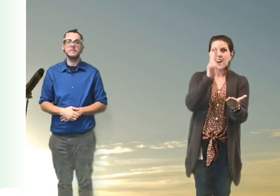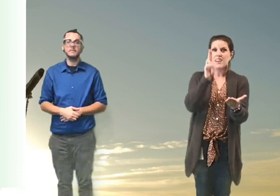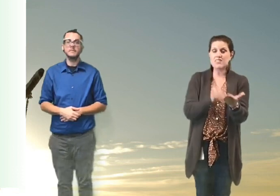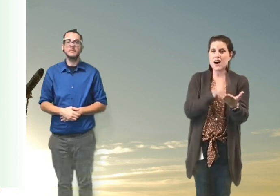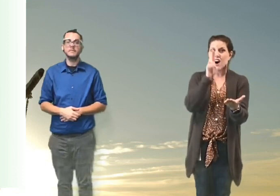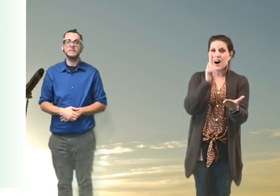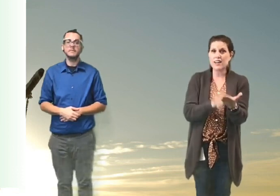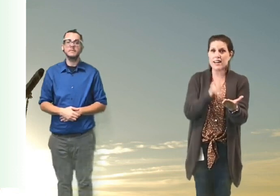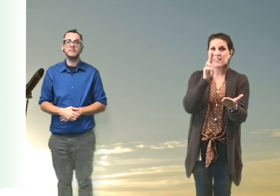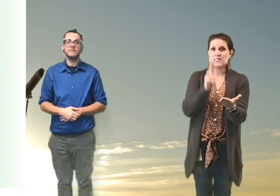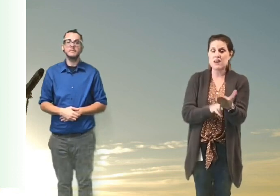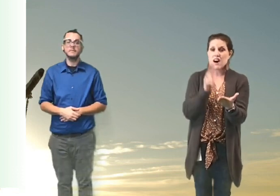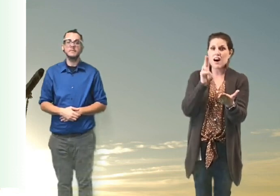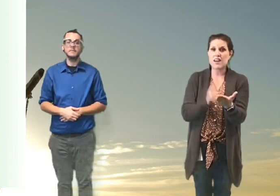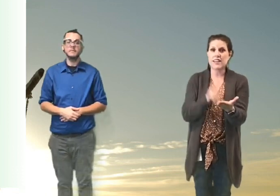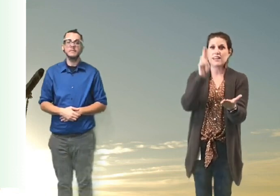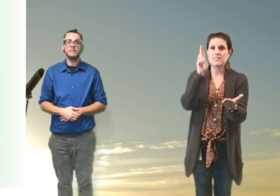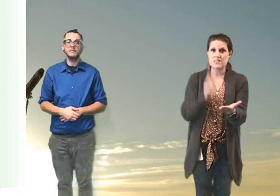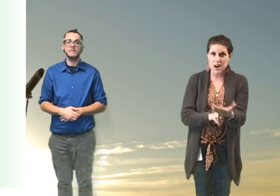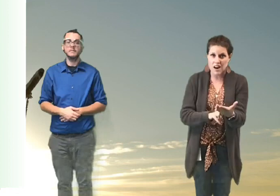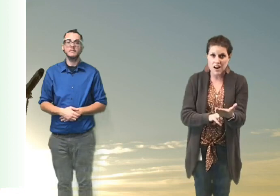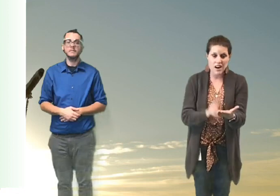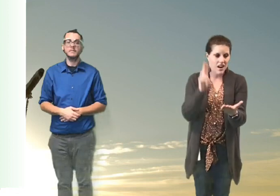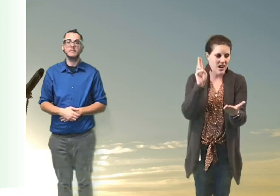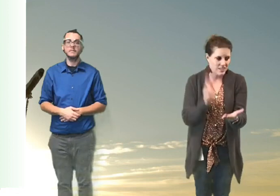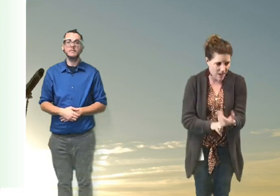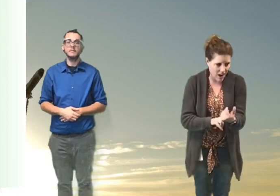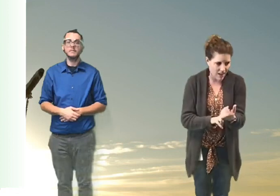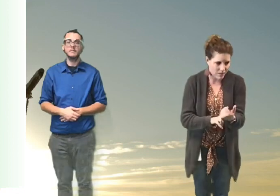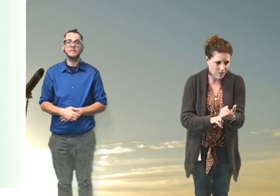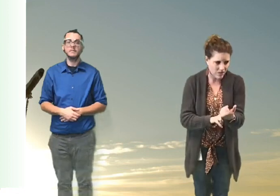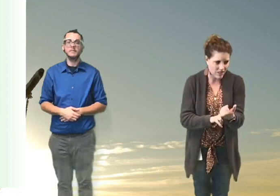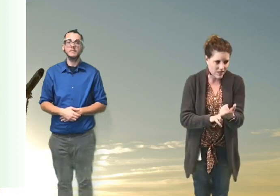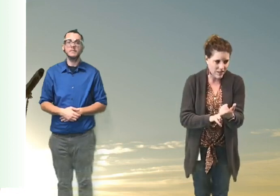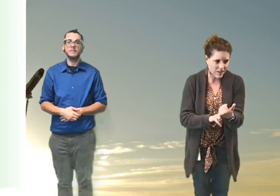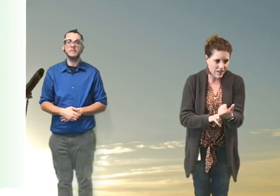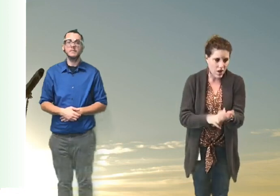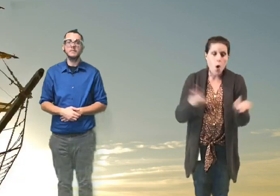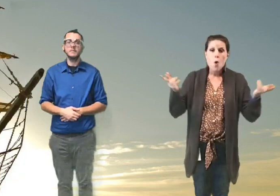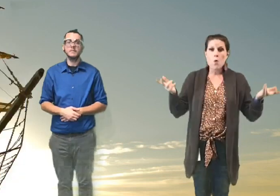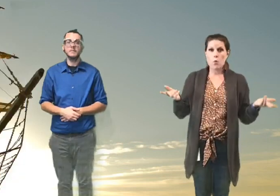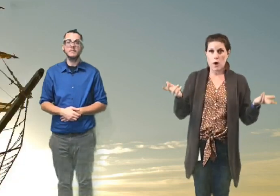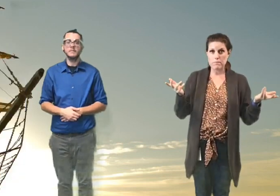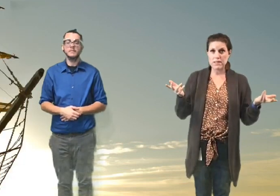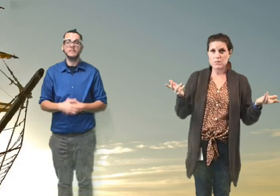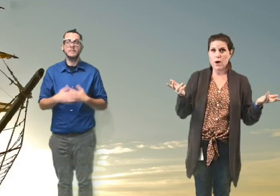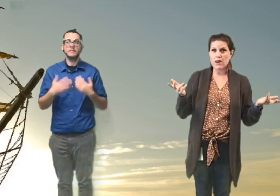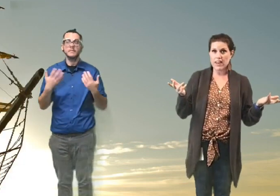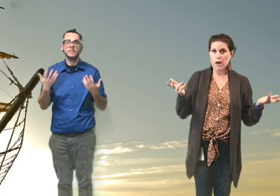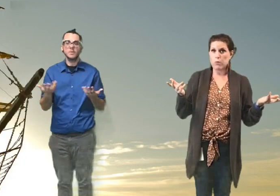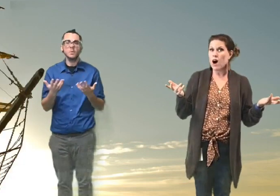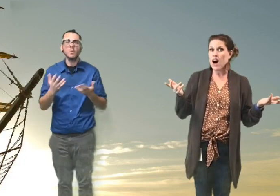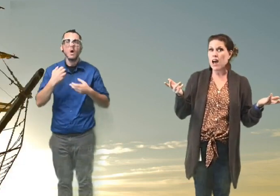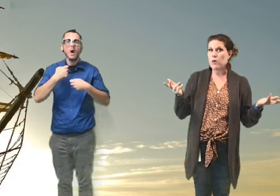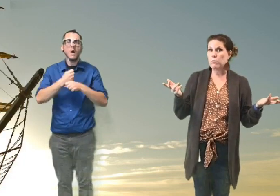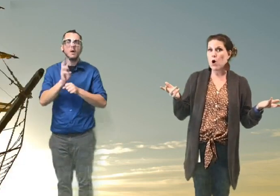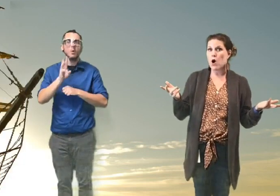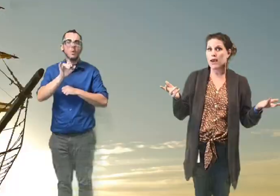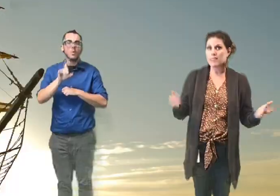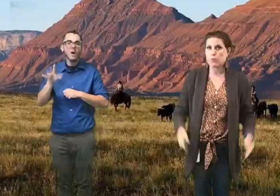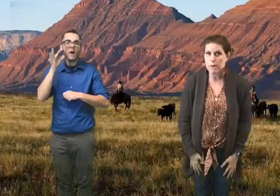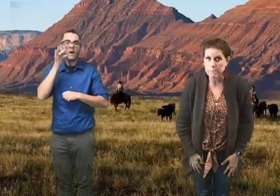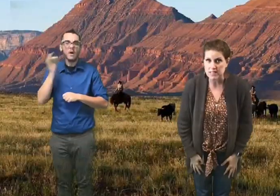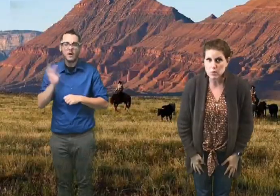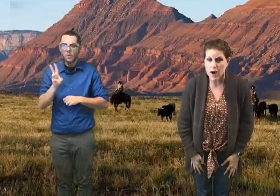-di. What makes a wildcat wild,